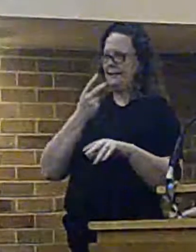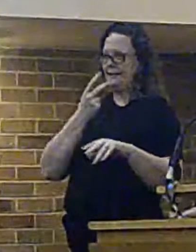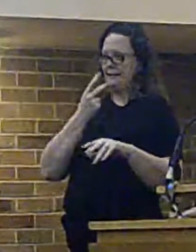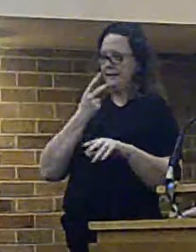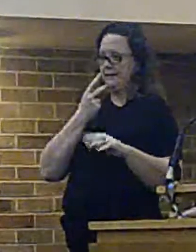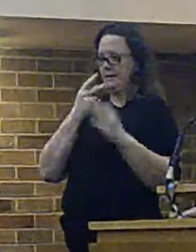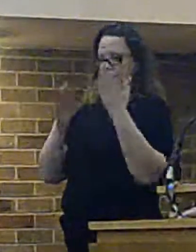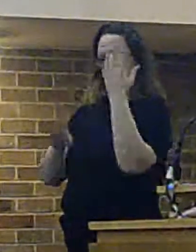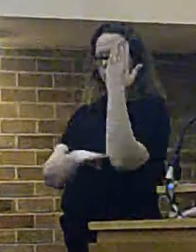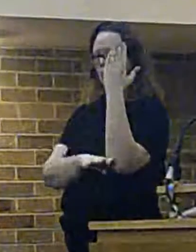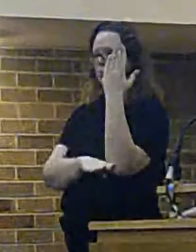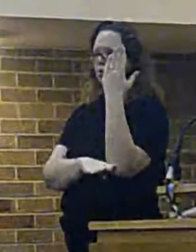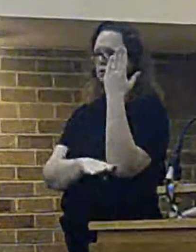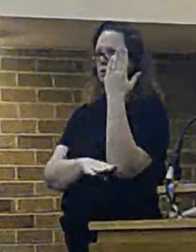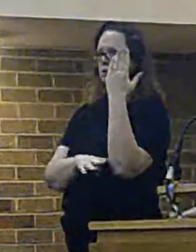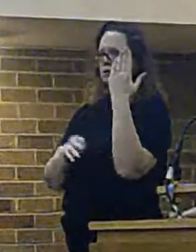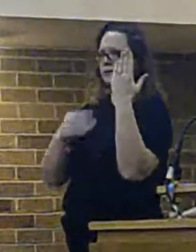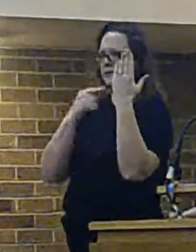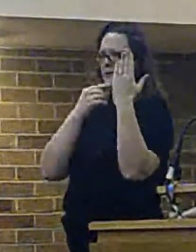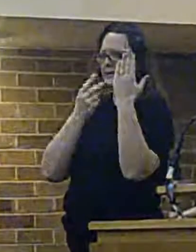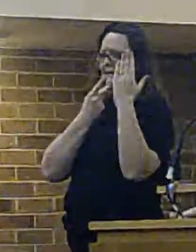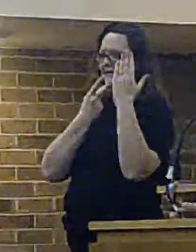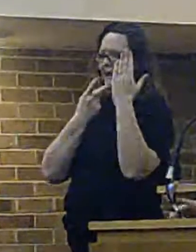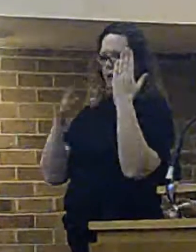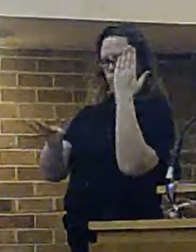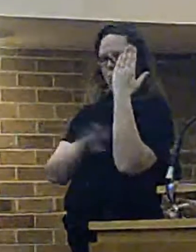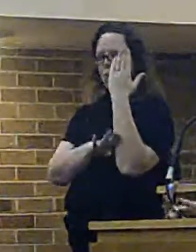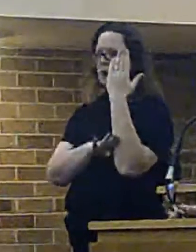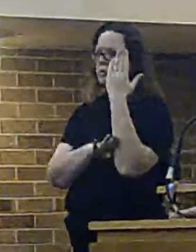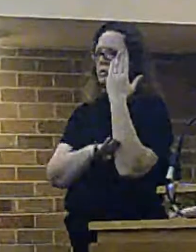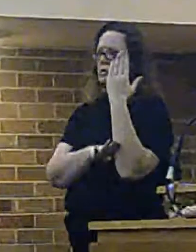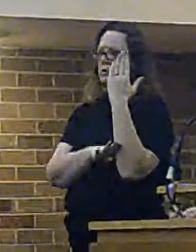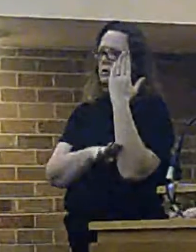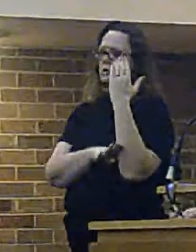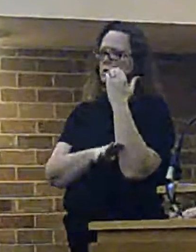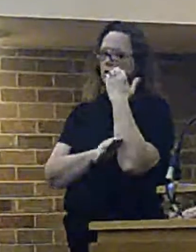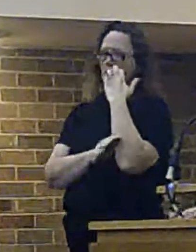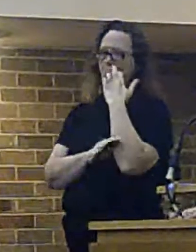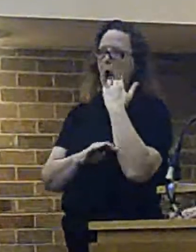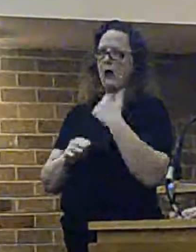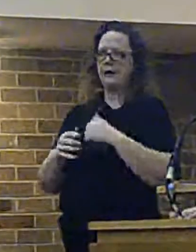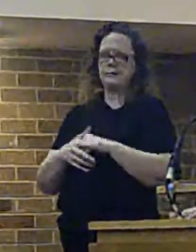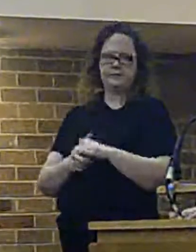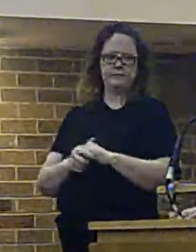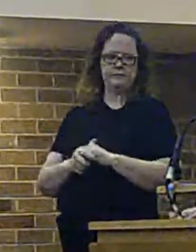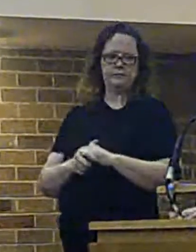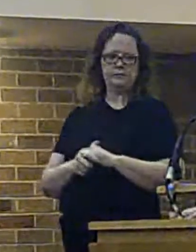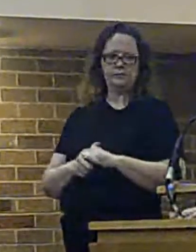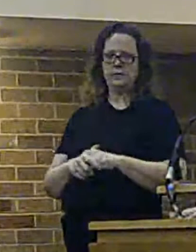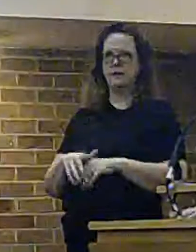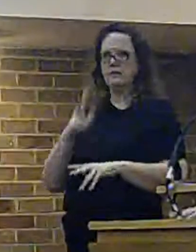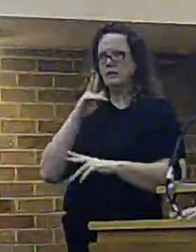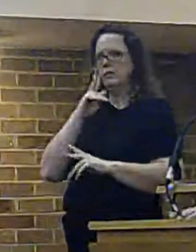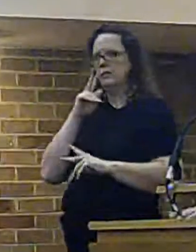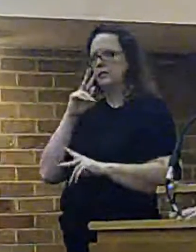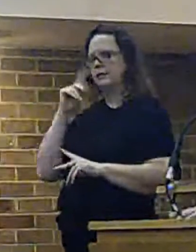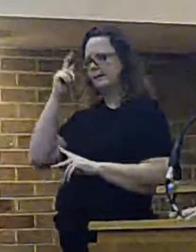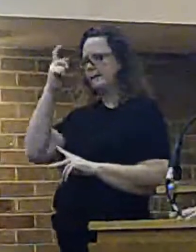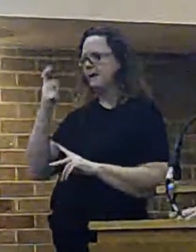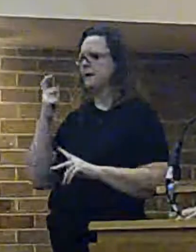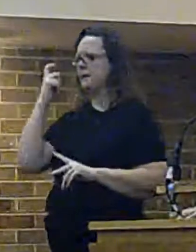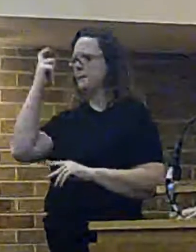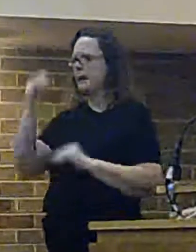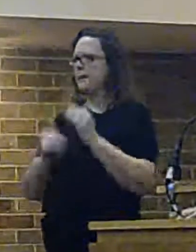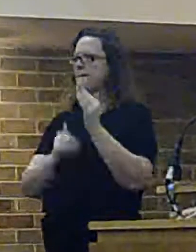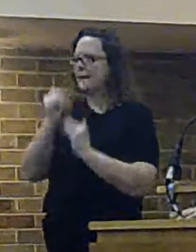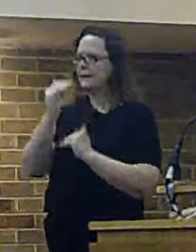But there were three mergers that we identified and which are self-evident when you look at the age of our building stock. They are